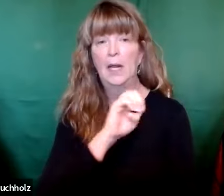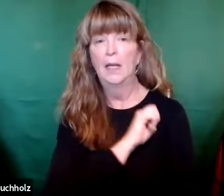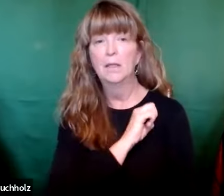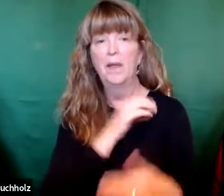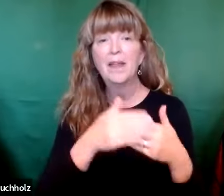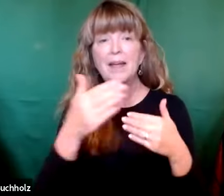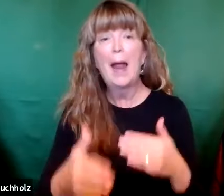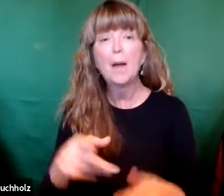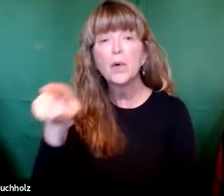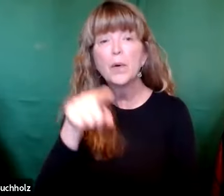birth to a son.